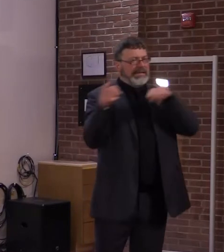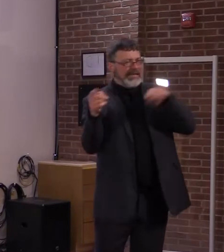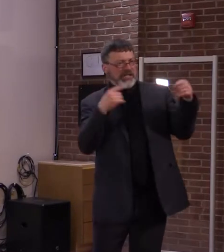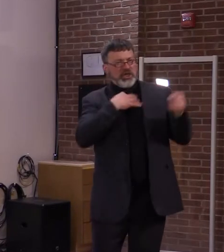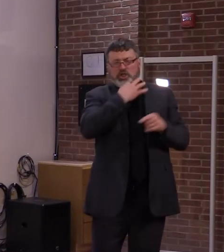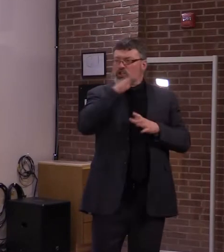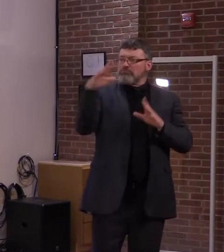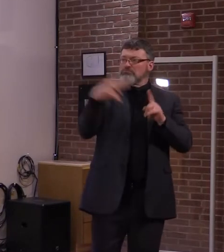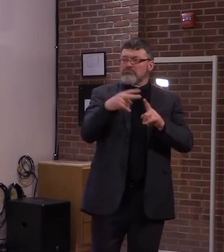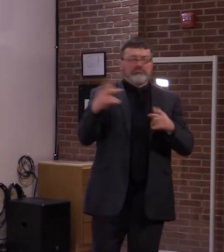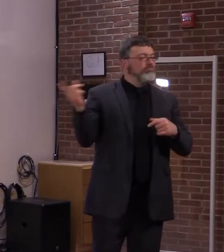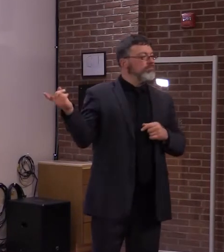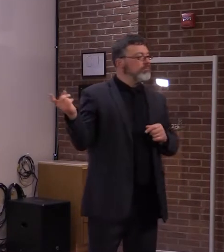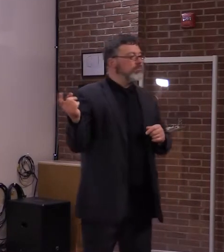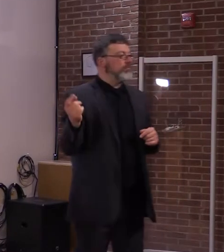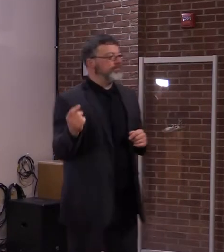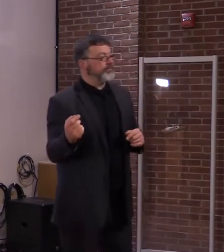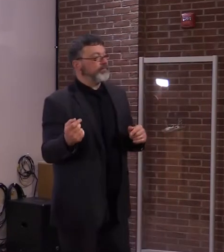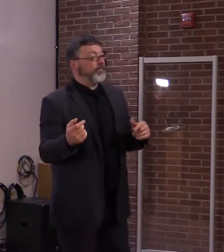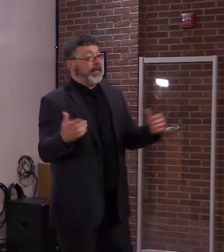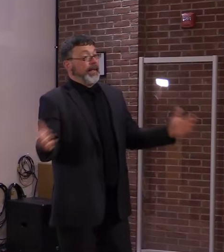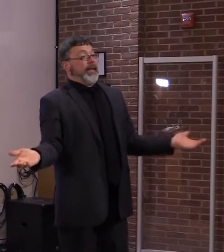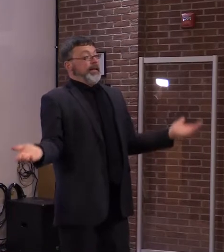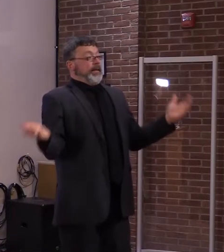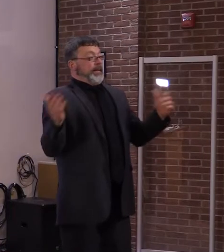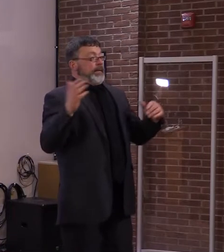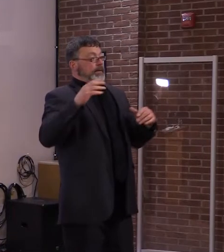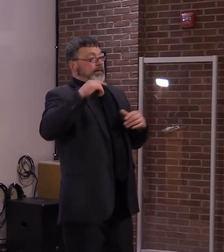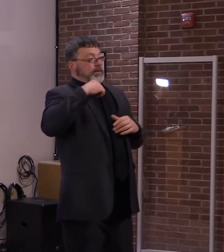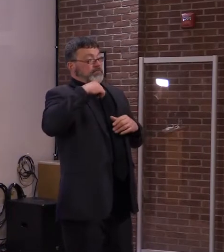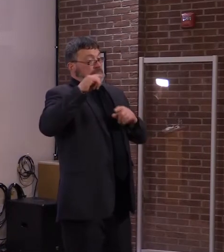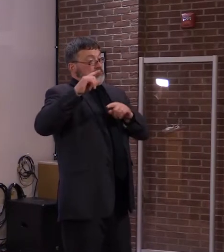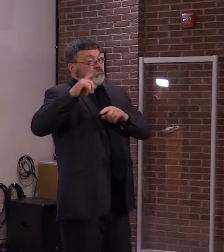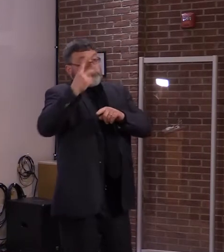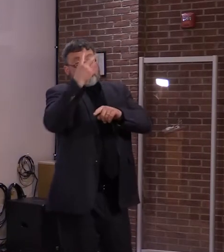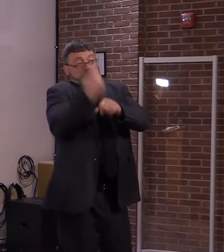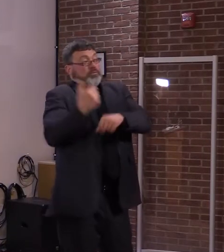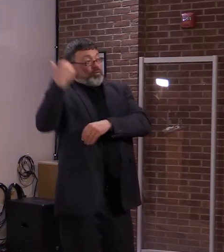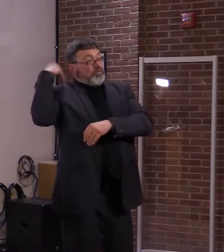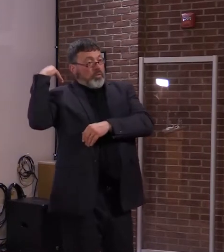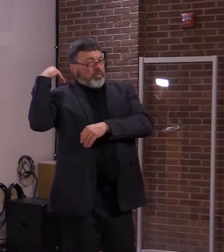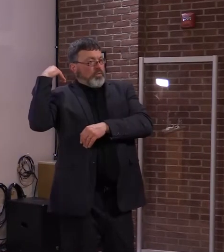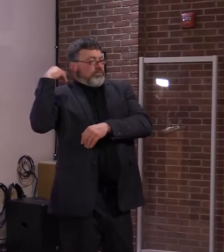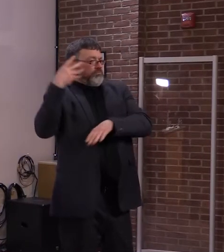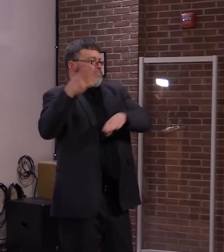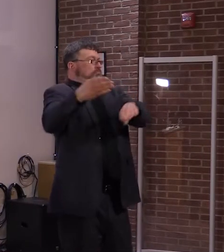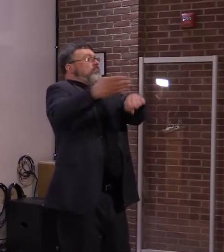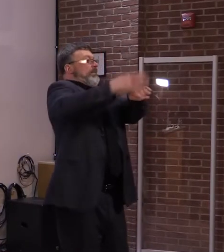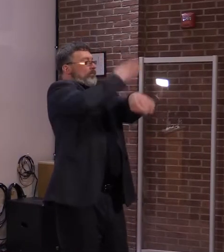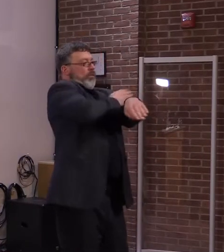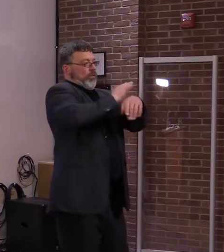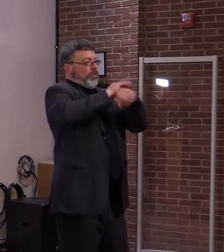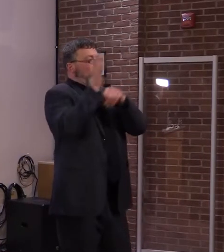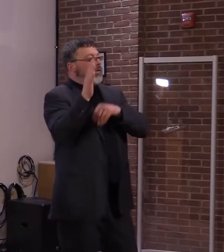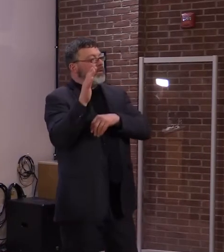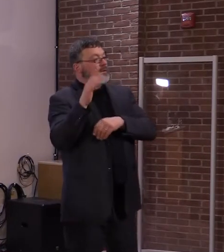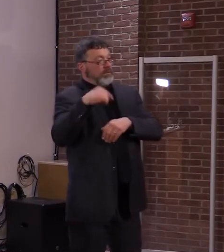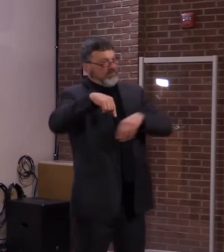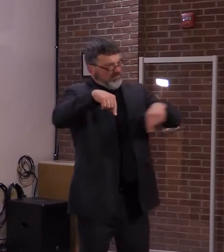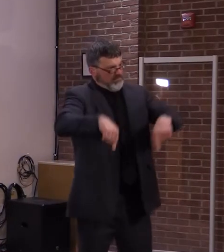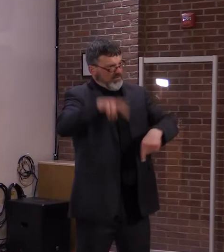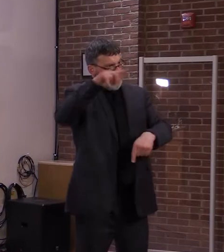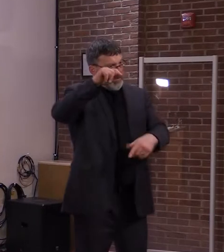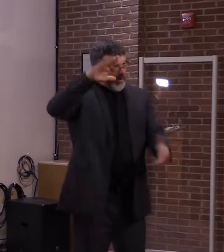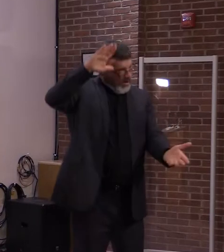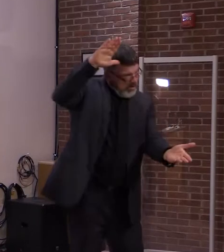two years ago and point to the fact that we had we had the lowest unemployment rate in the country, 2